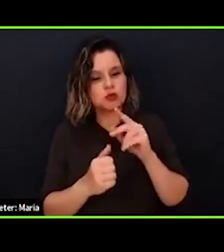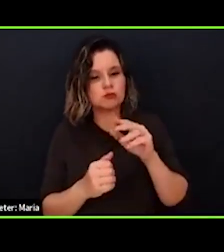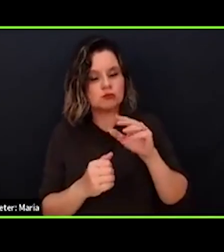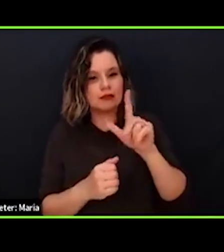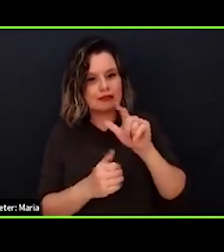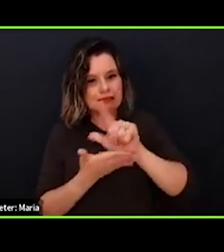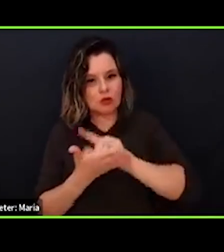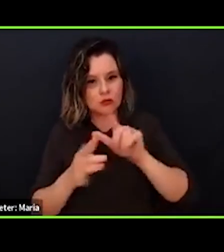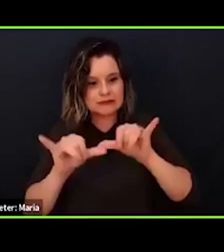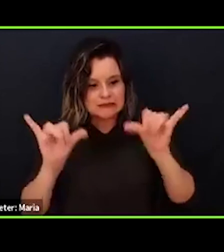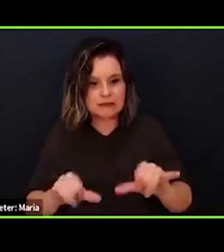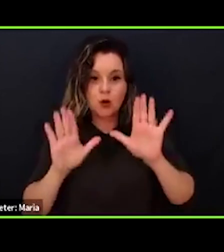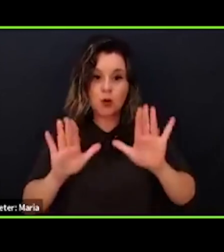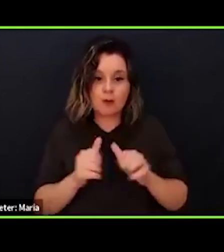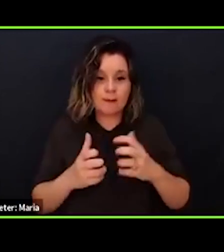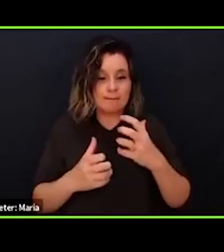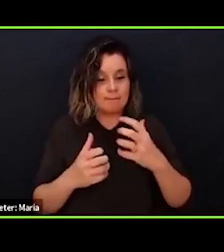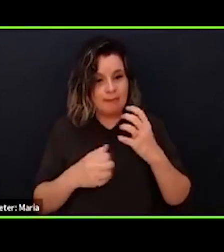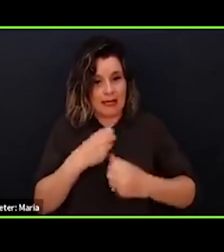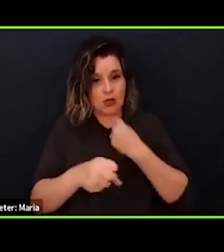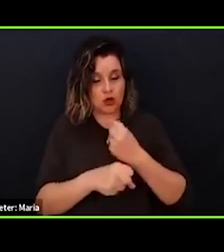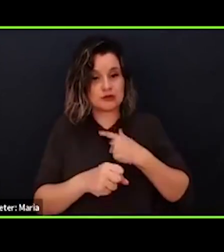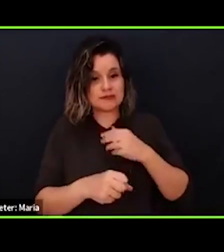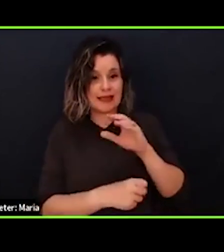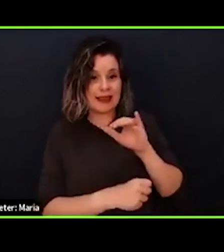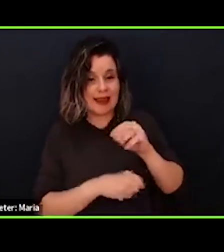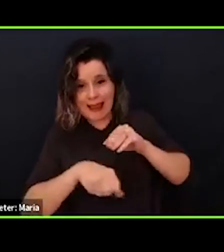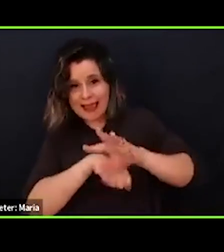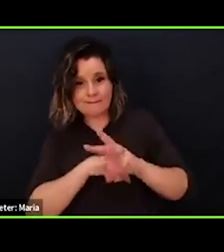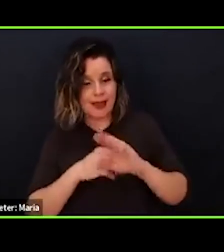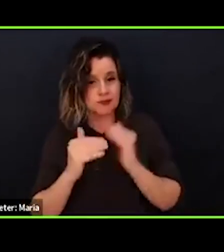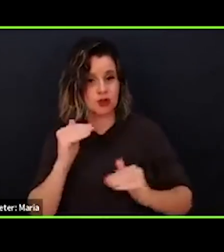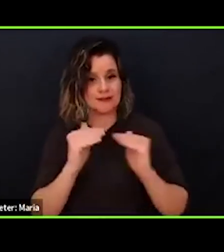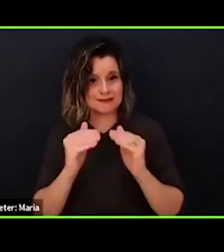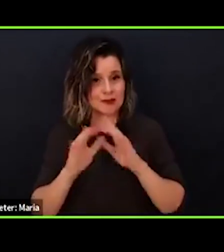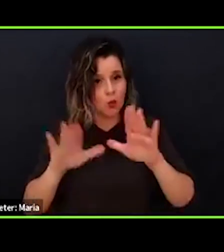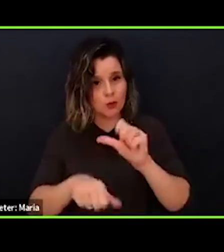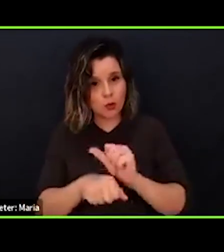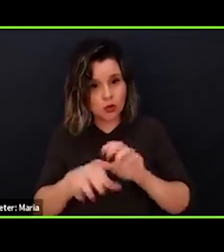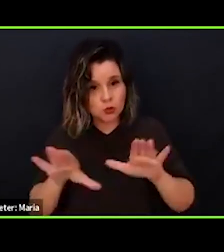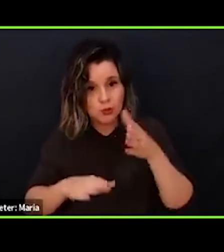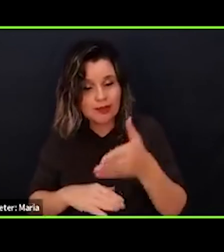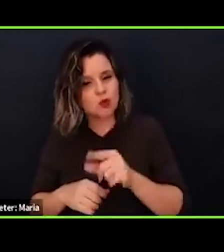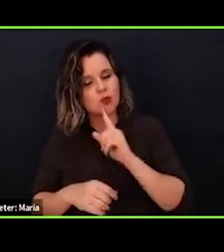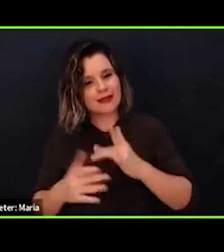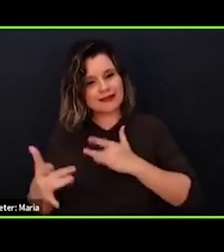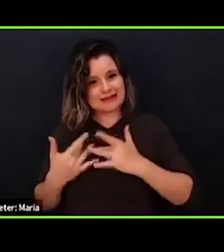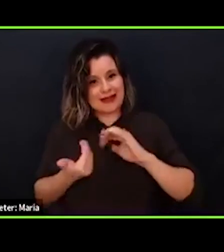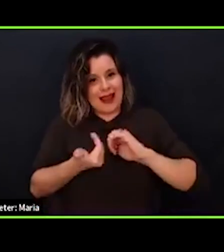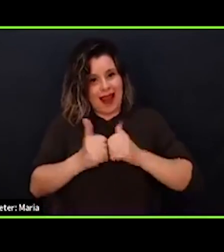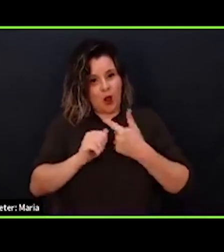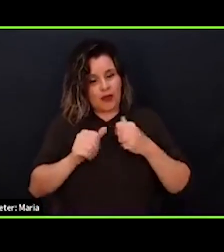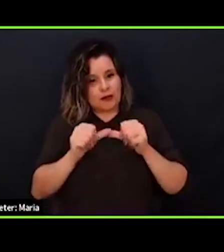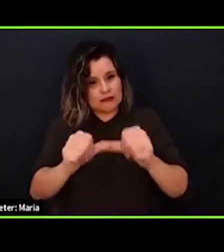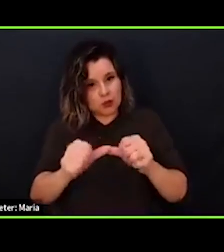I'm really grateful for my years at Impact Justice and the incredible work that we did together there, and really excited to see how that work continues